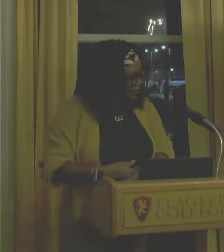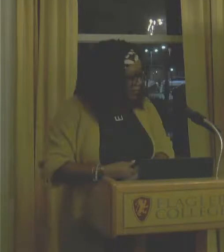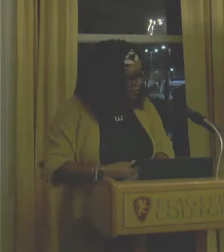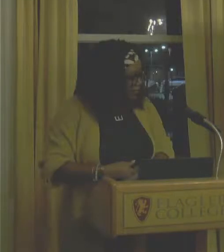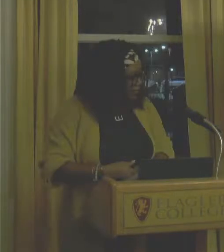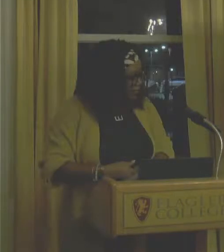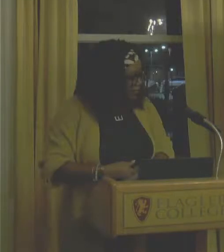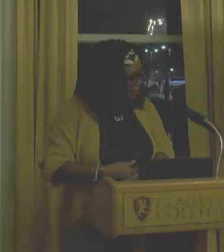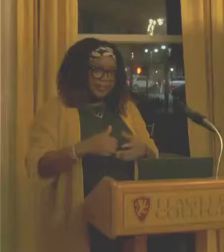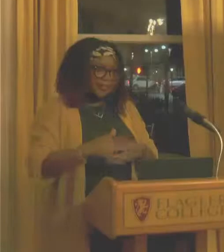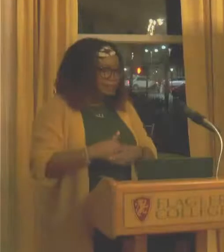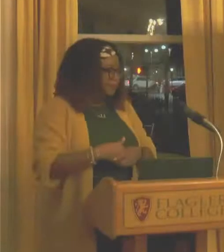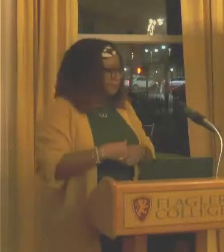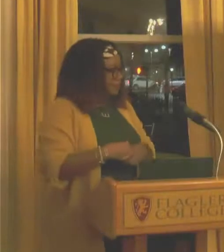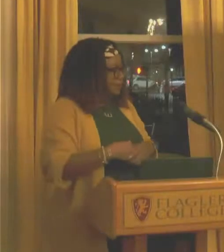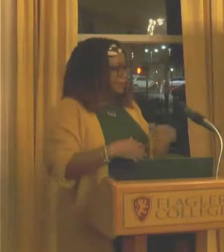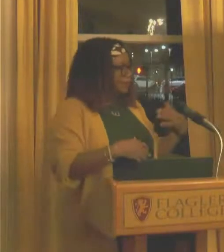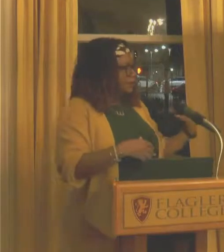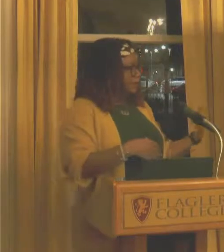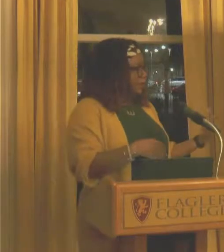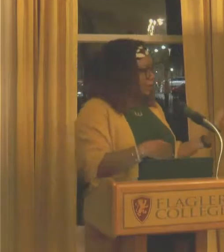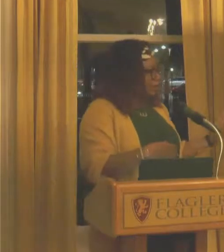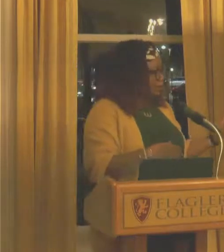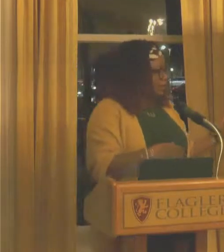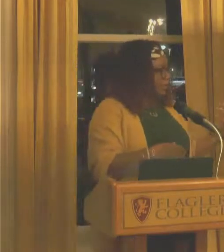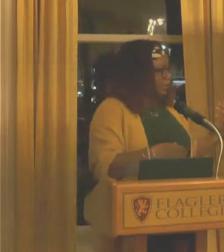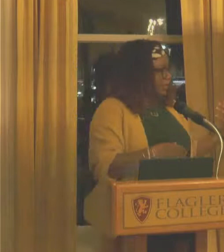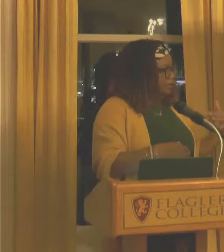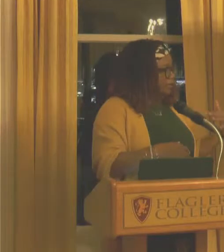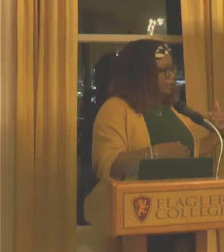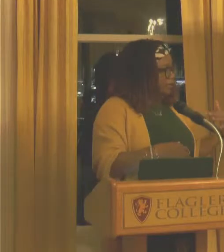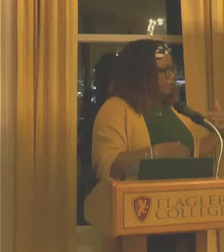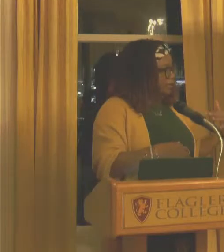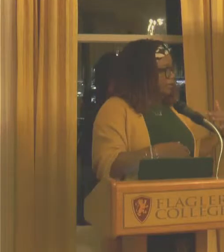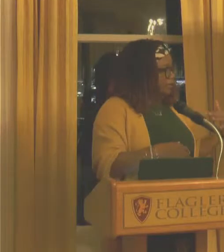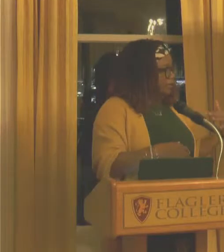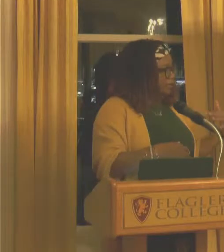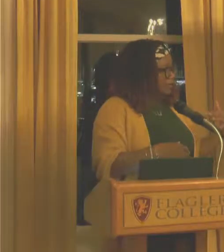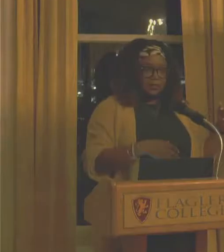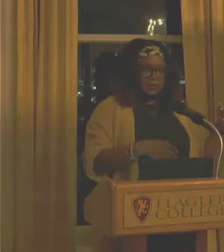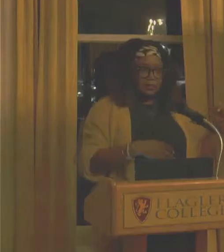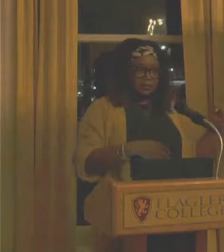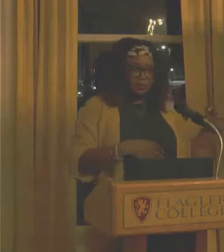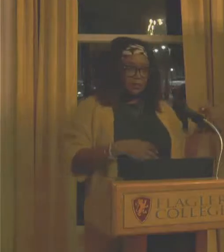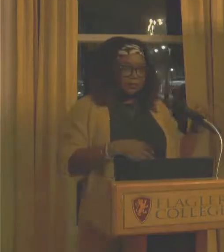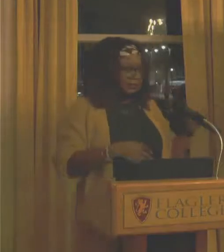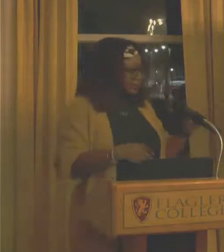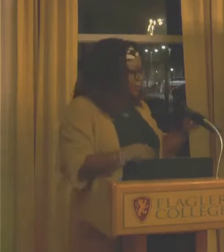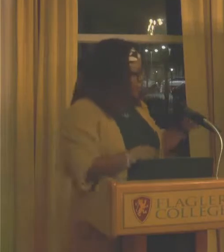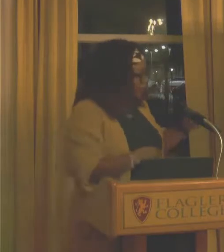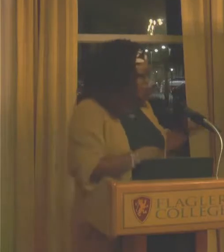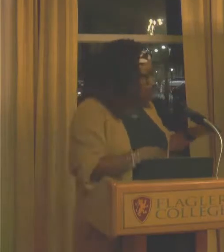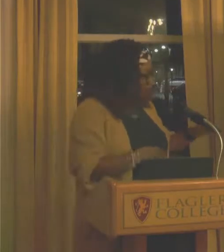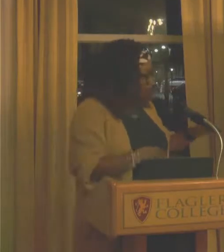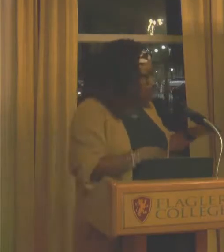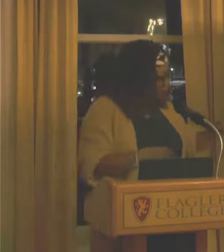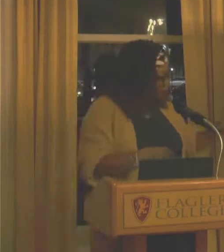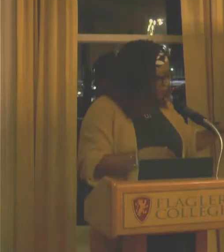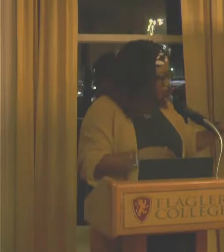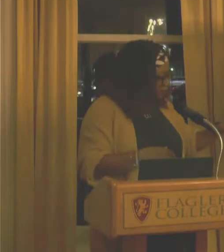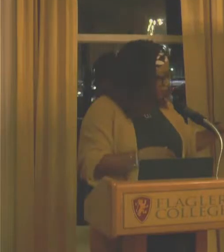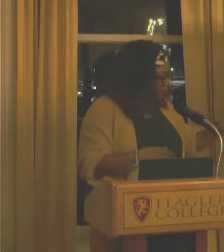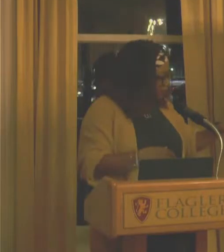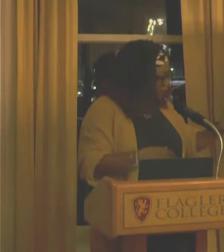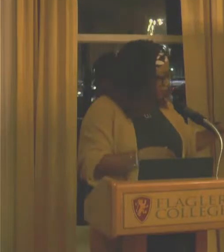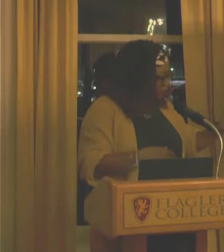a brand new gallery. But for me, it looked a lot like my grandmother's house. Like my grandmother's house